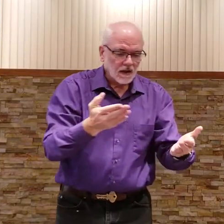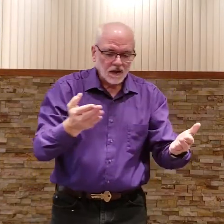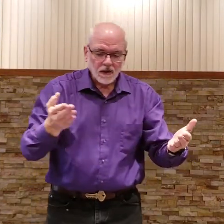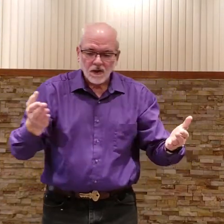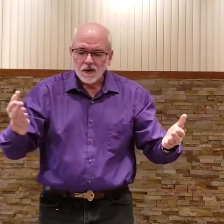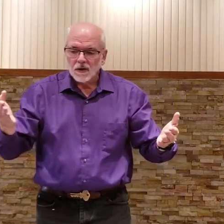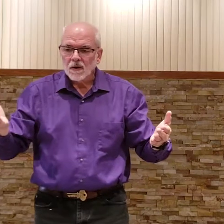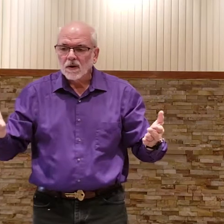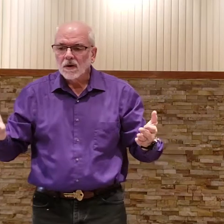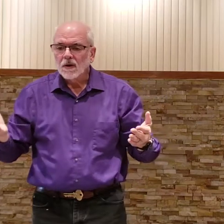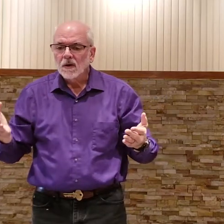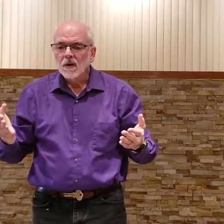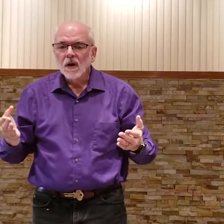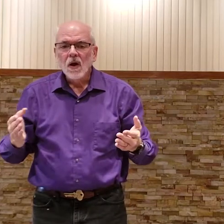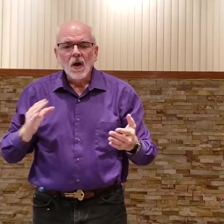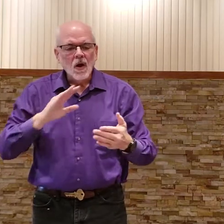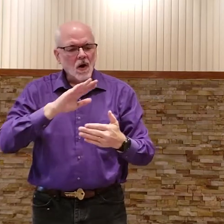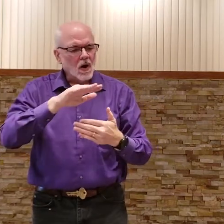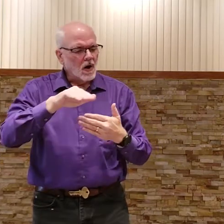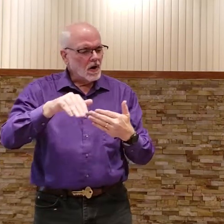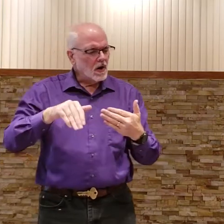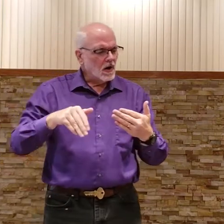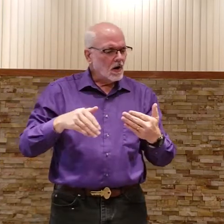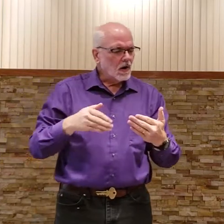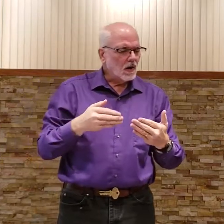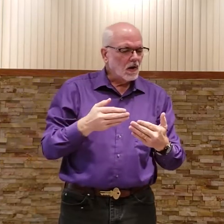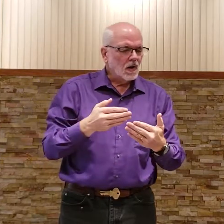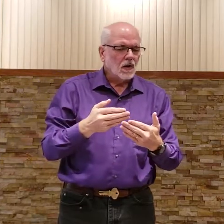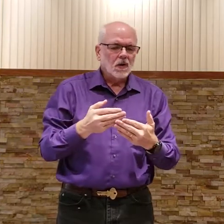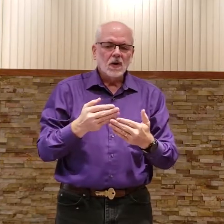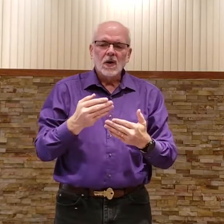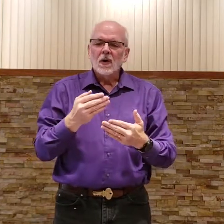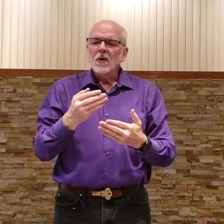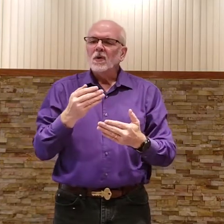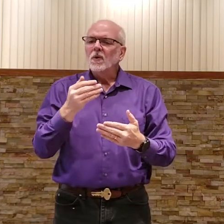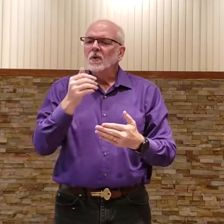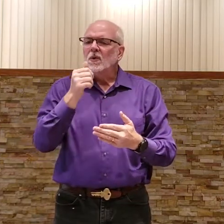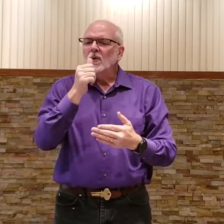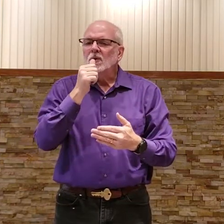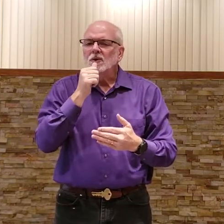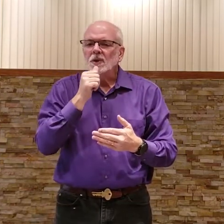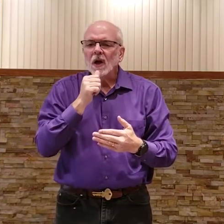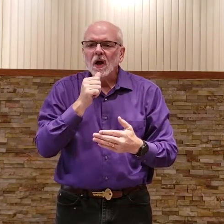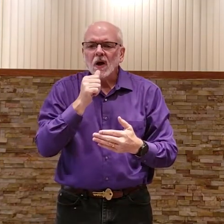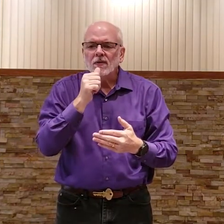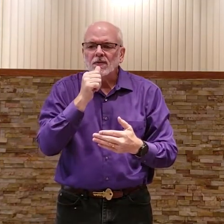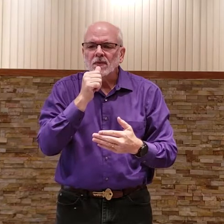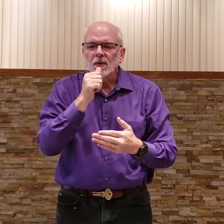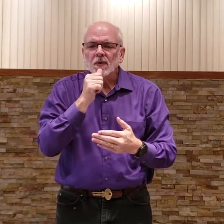Hear all who suffer,